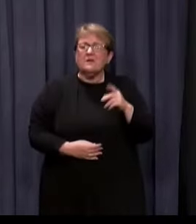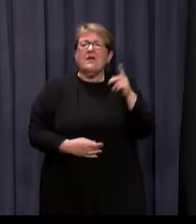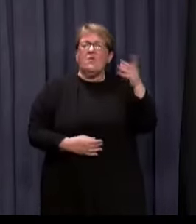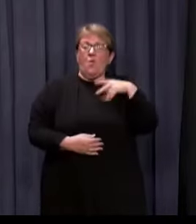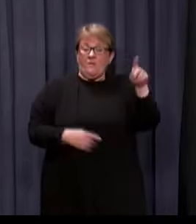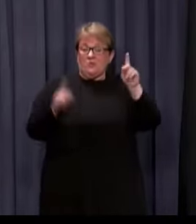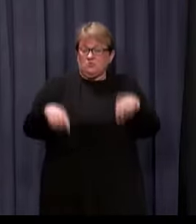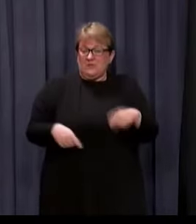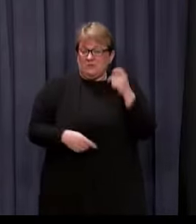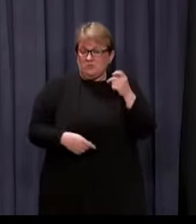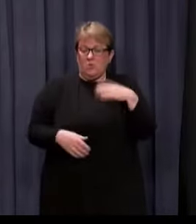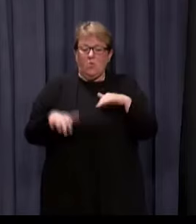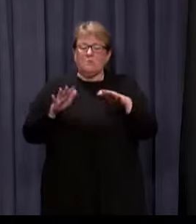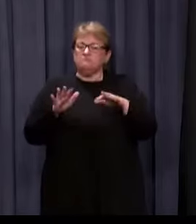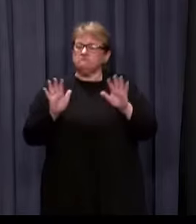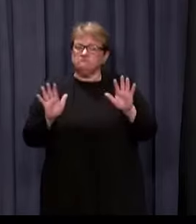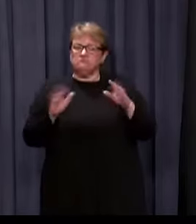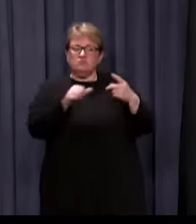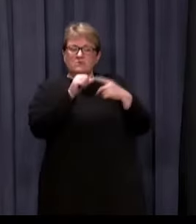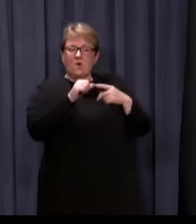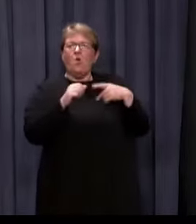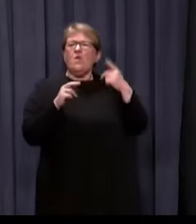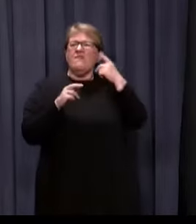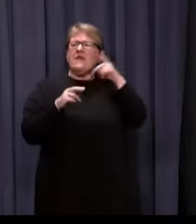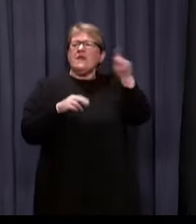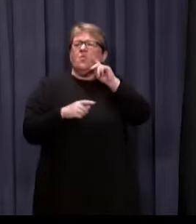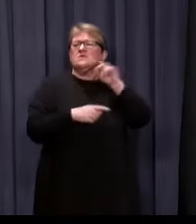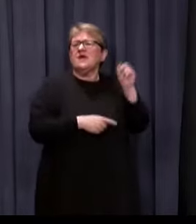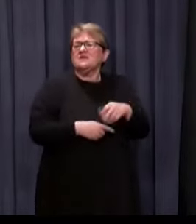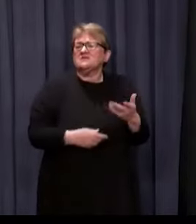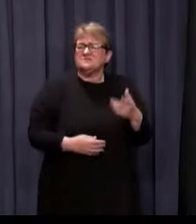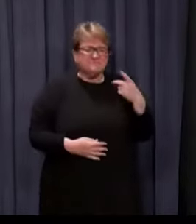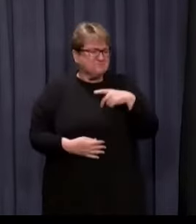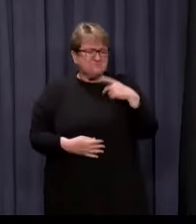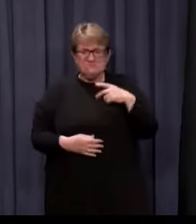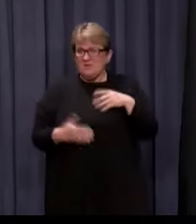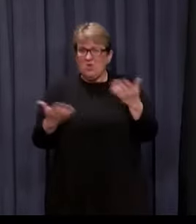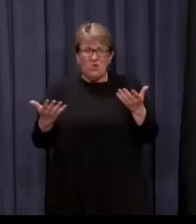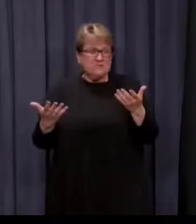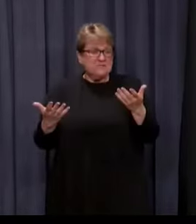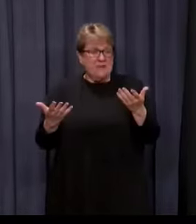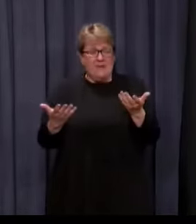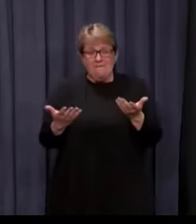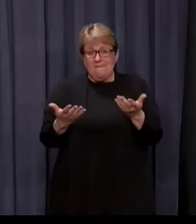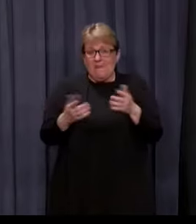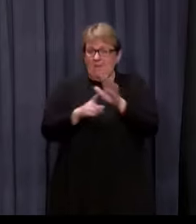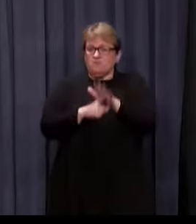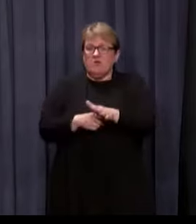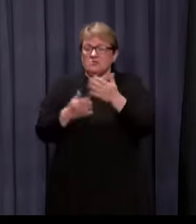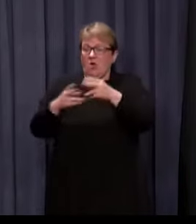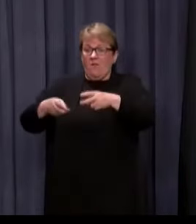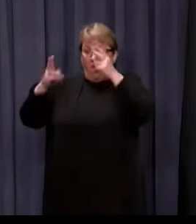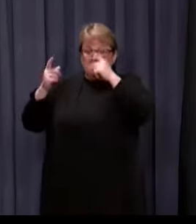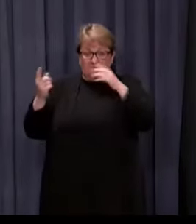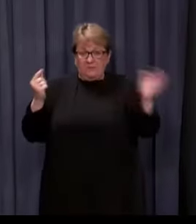implemented as soon as possible. We're awaiting a response, but we expect a positive response from that, because obviously the pressure on our hotel